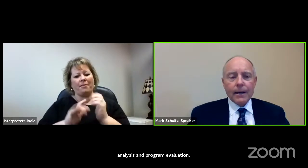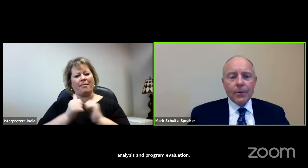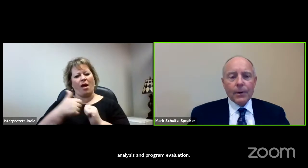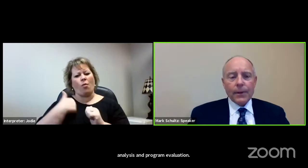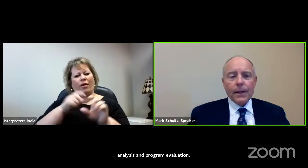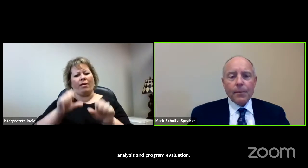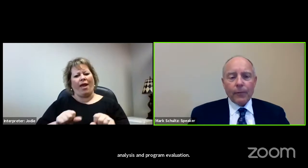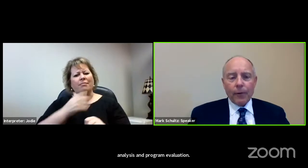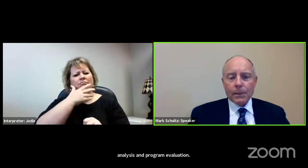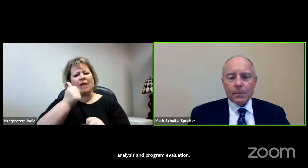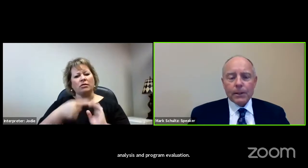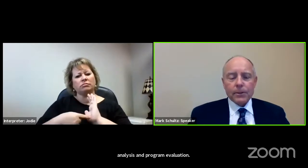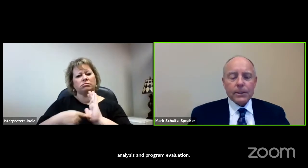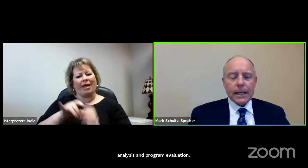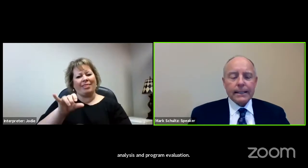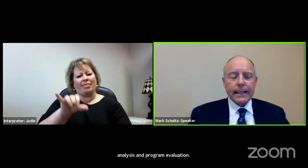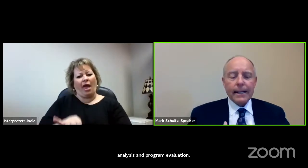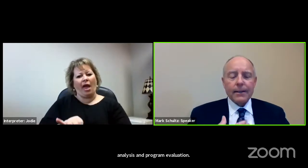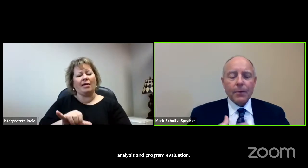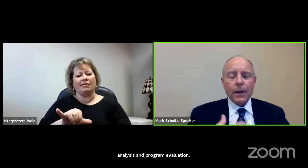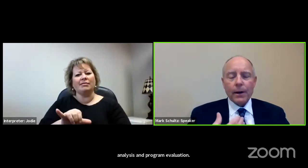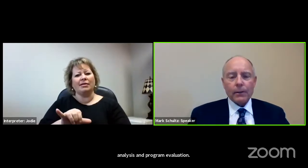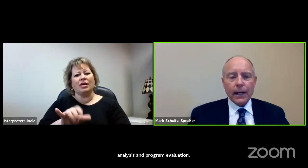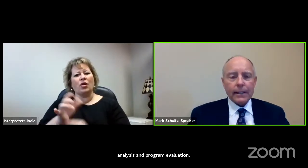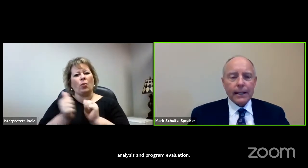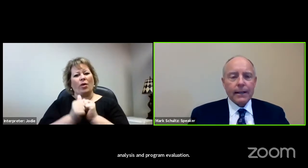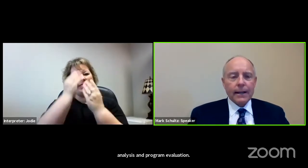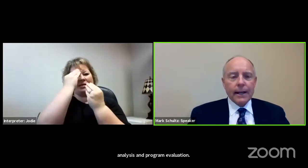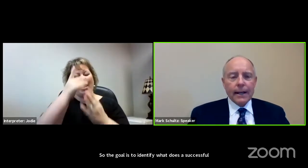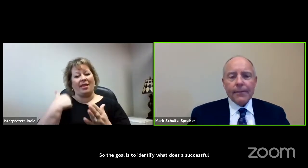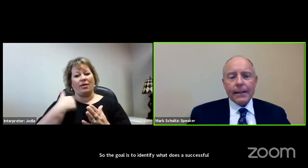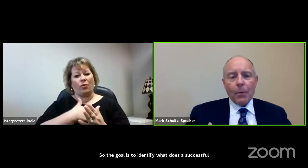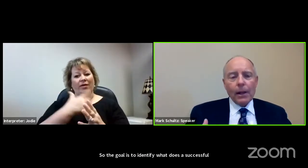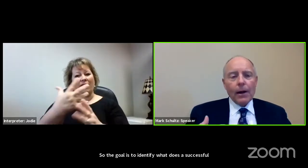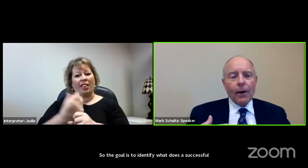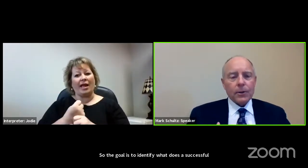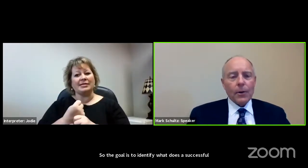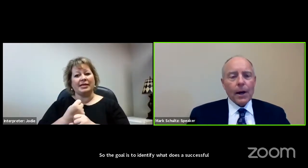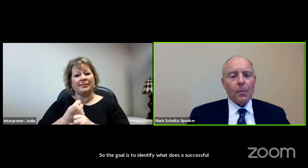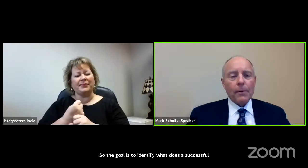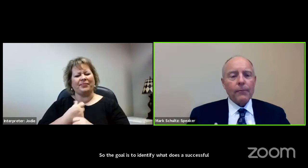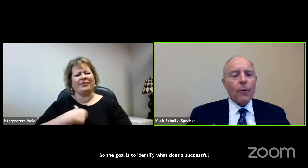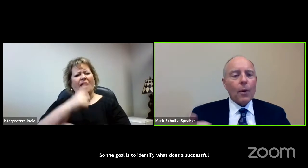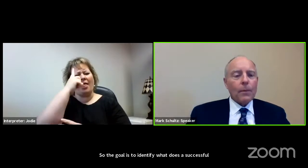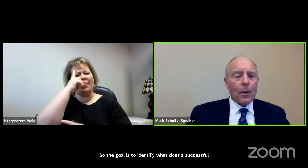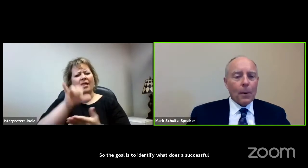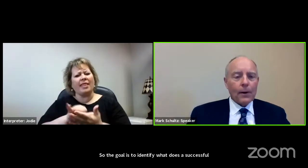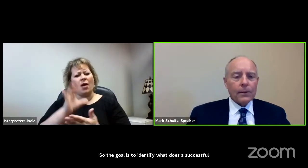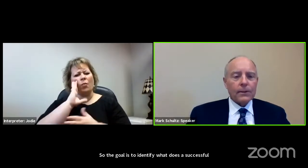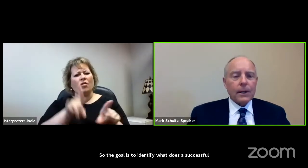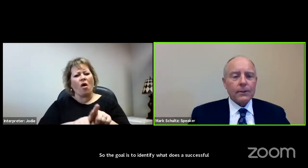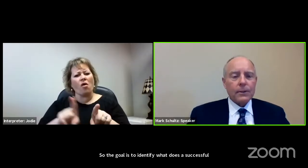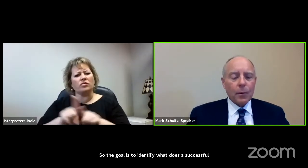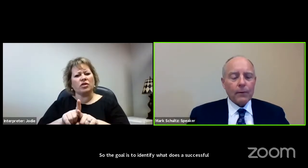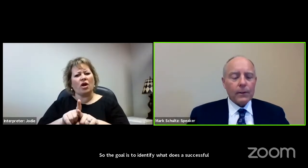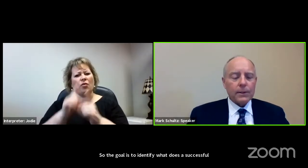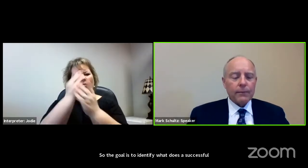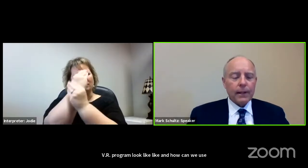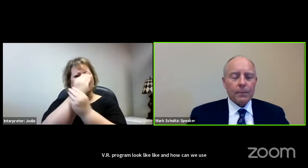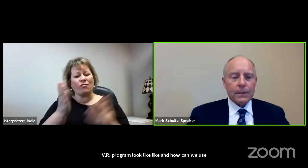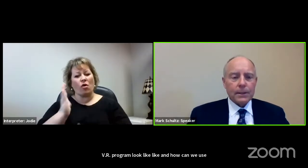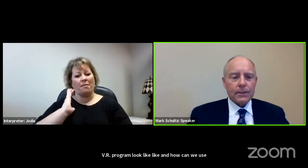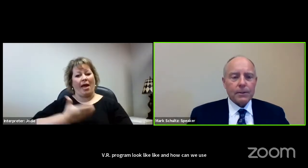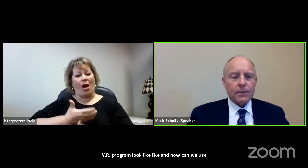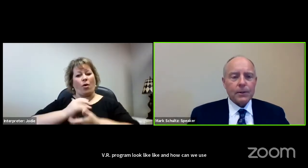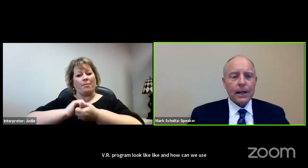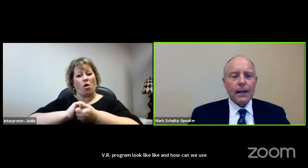that with the performance measures and the data that we are collecting. And I think that will also help inform our partners under the workforce